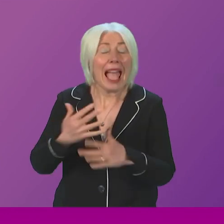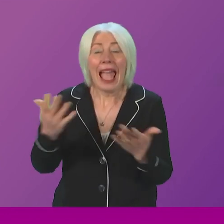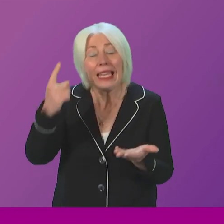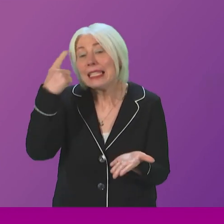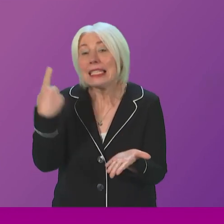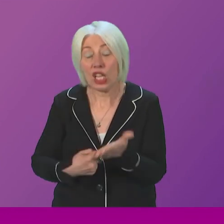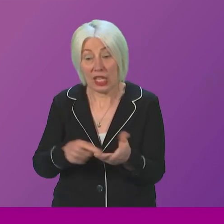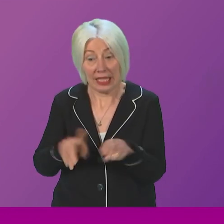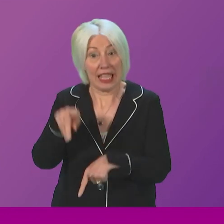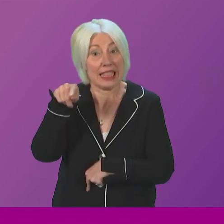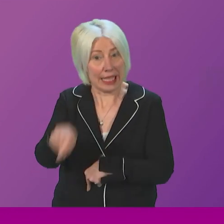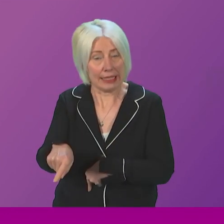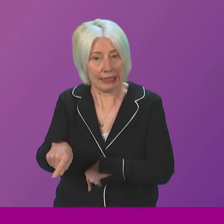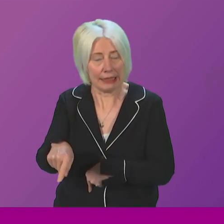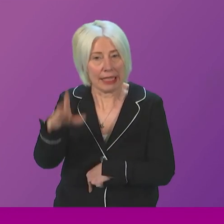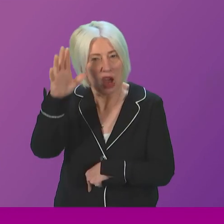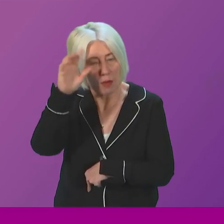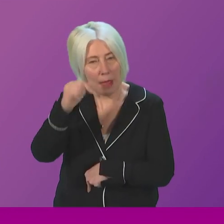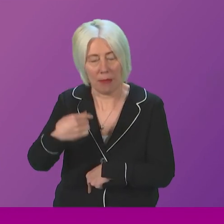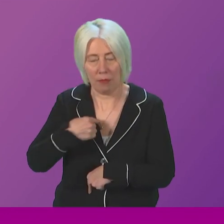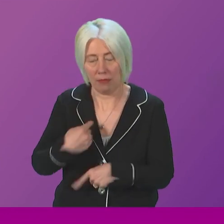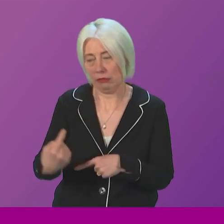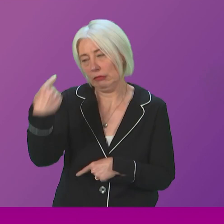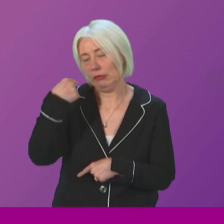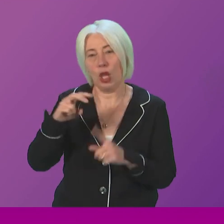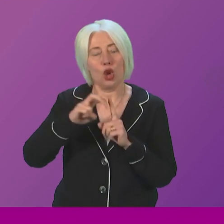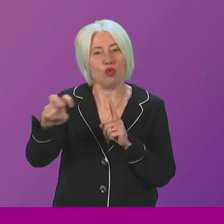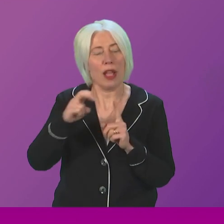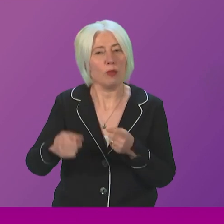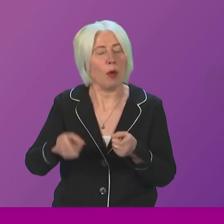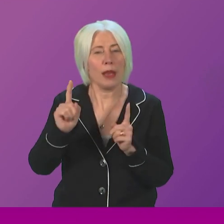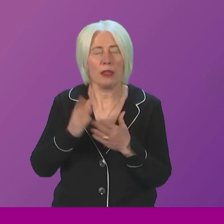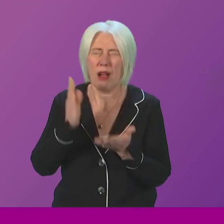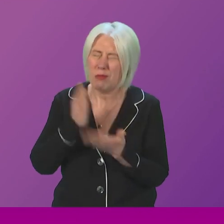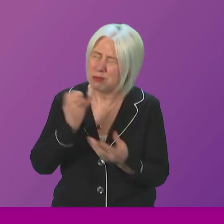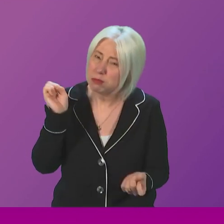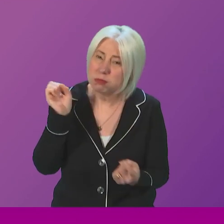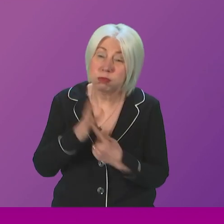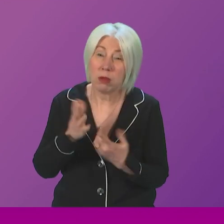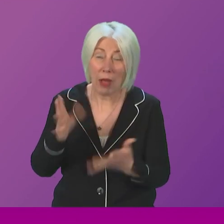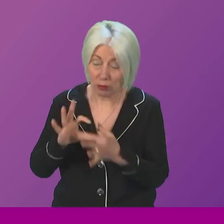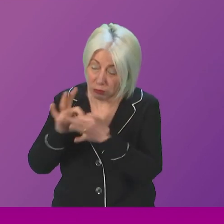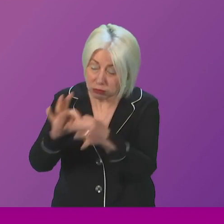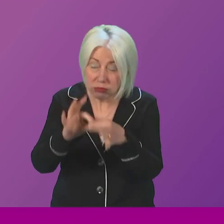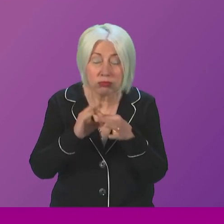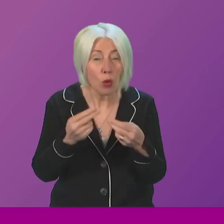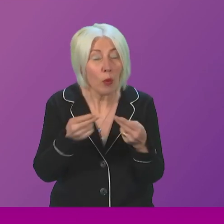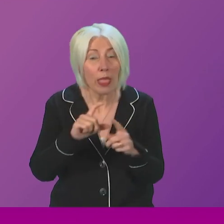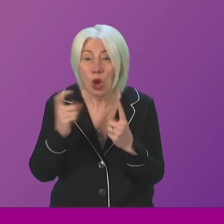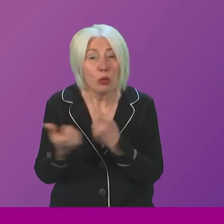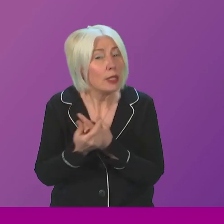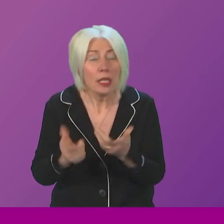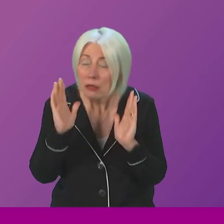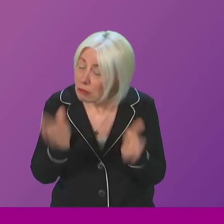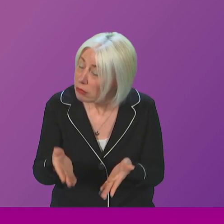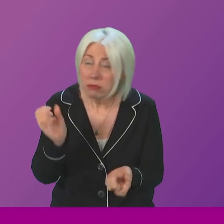like this are made, and I remember well in my time as Transport Minister, it so crucial that we engage with communities. It is so crucial that we